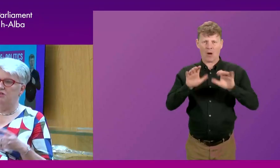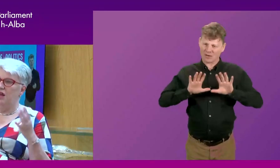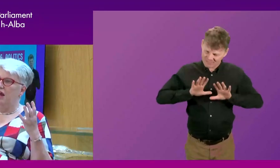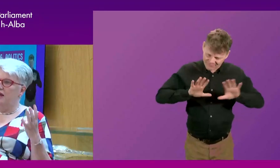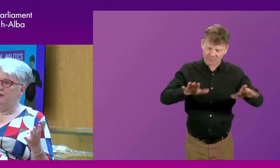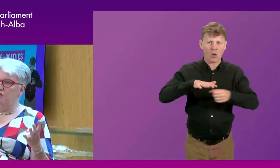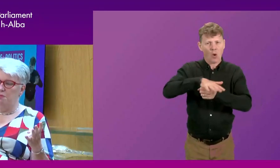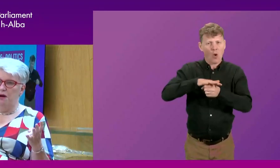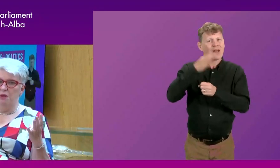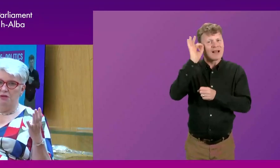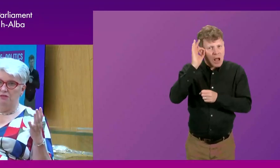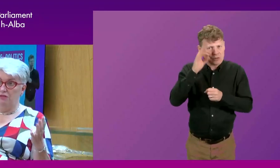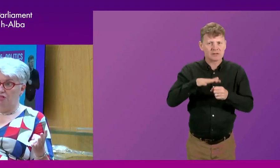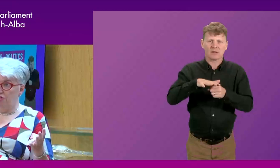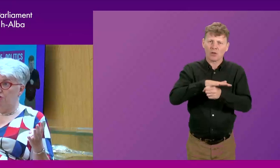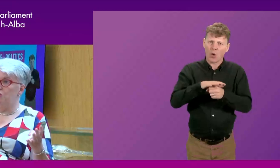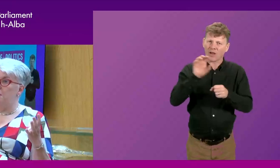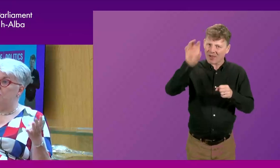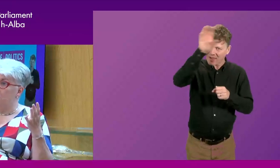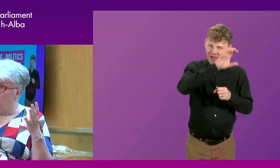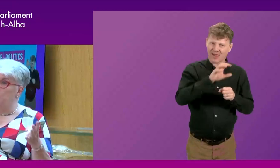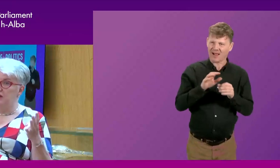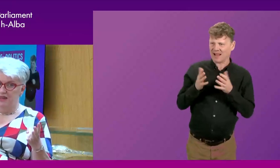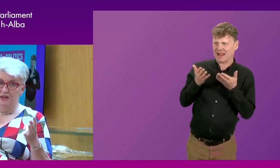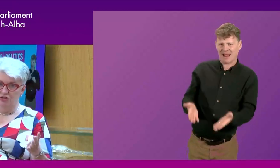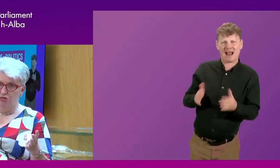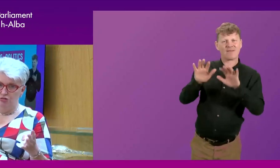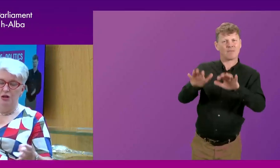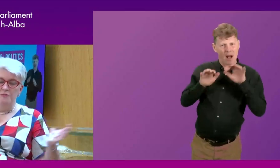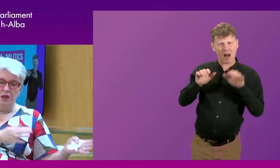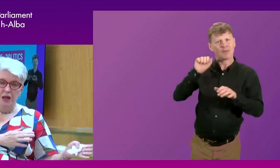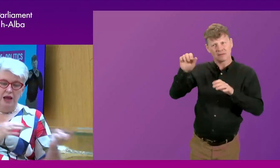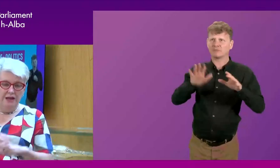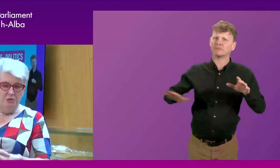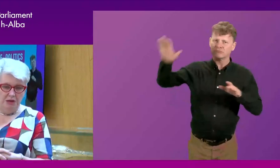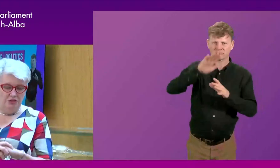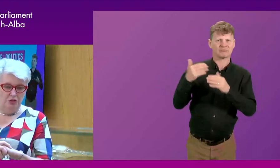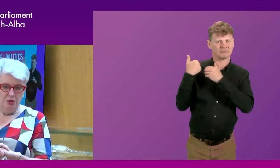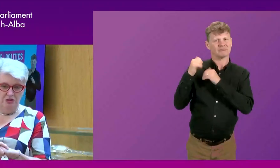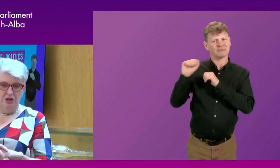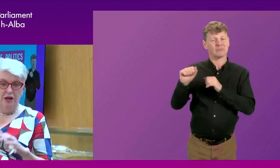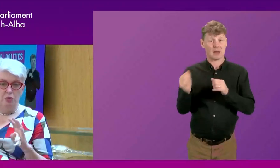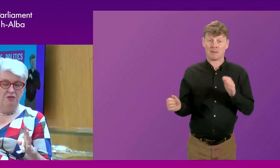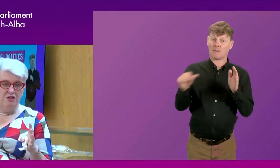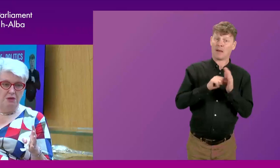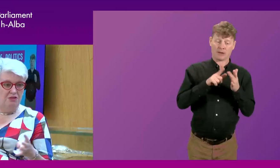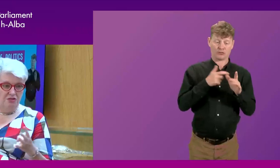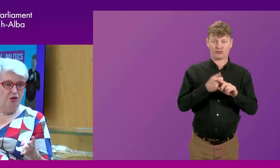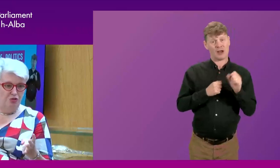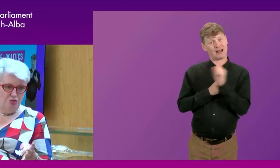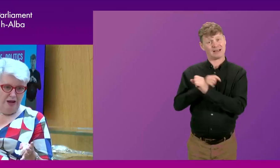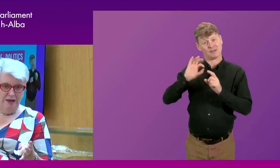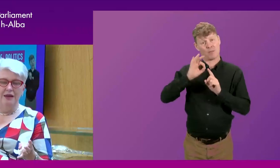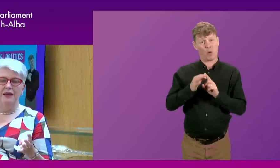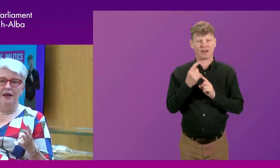communities, and allow the parliament to do the bits that only they can do. And coming back to your point, Jack, one of the debates